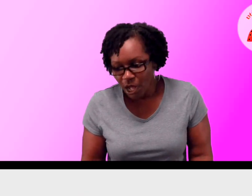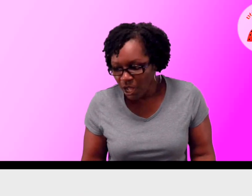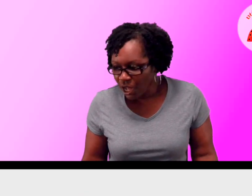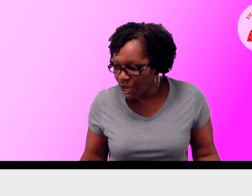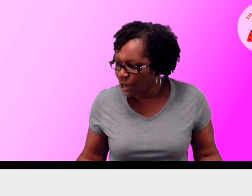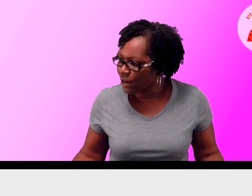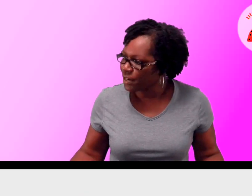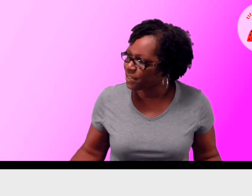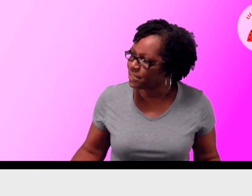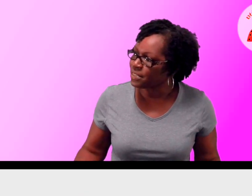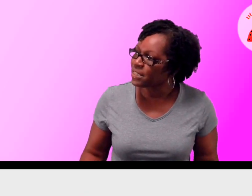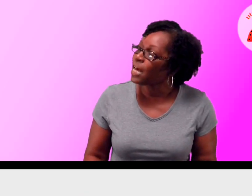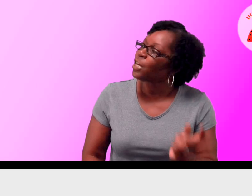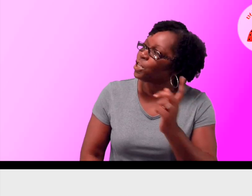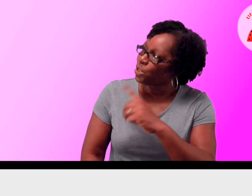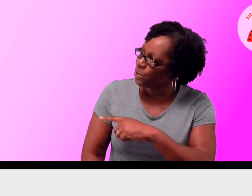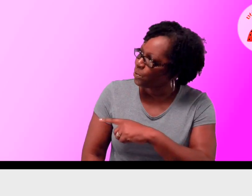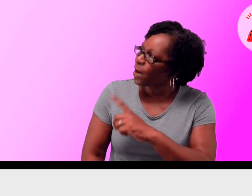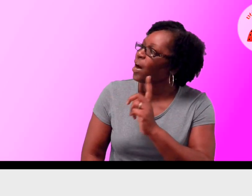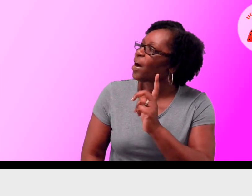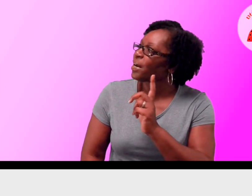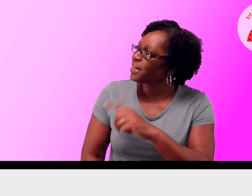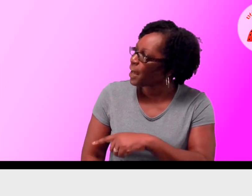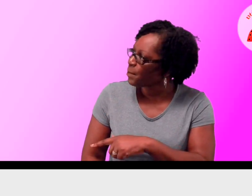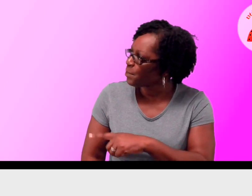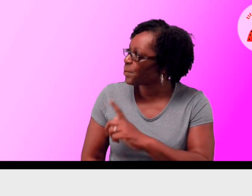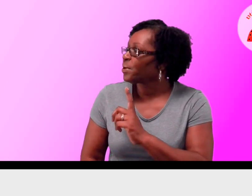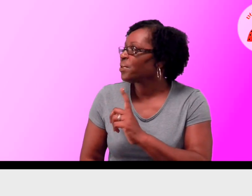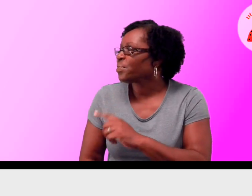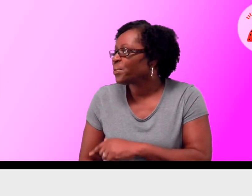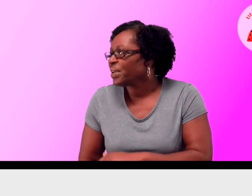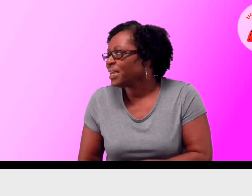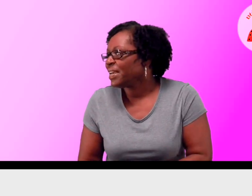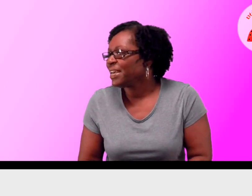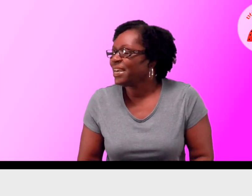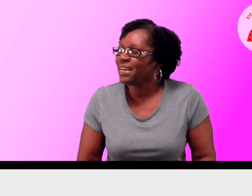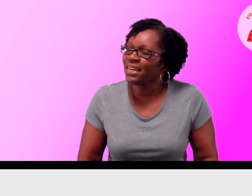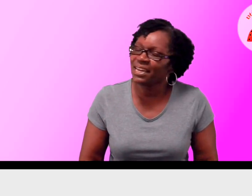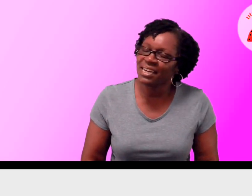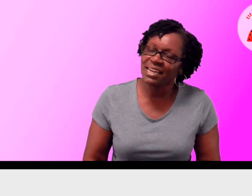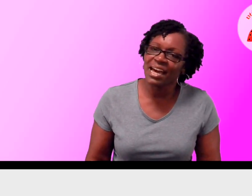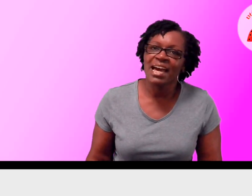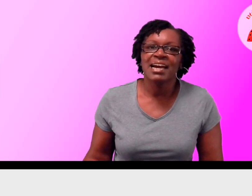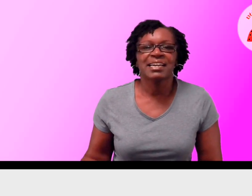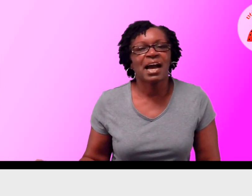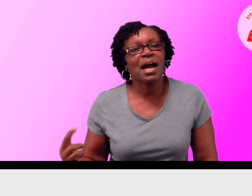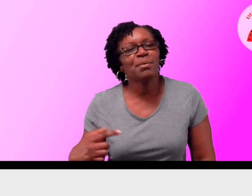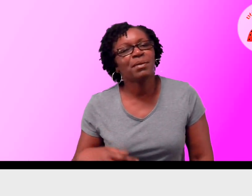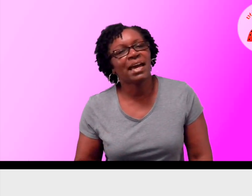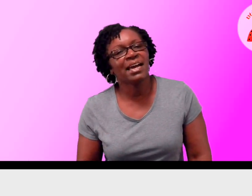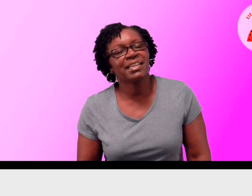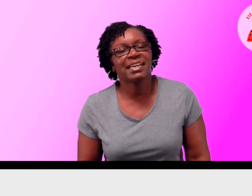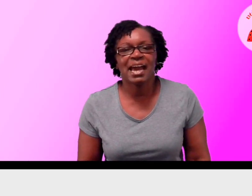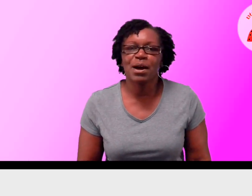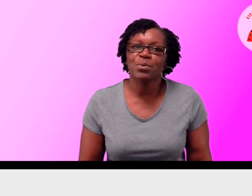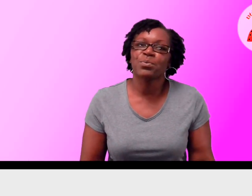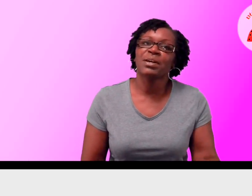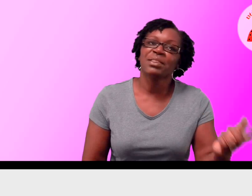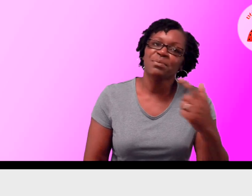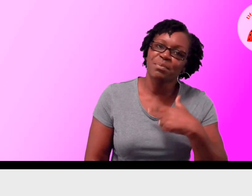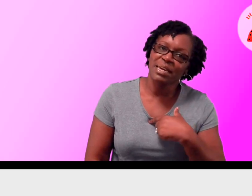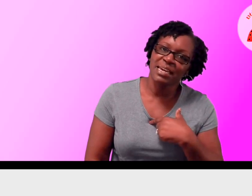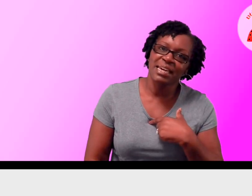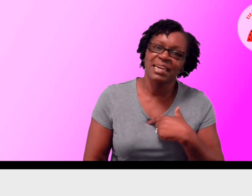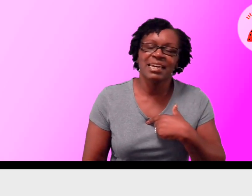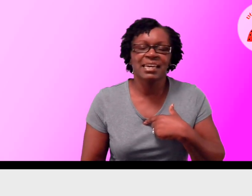three barns. You are number three, come and count